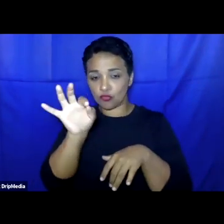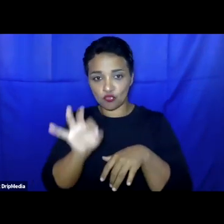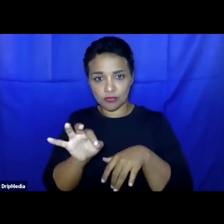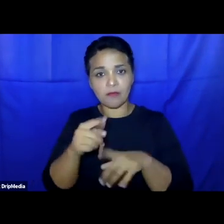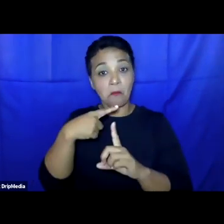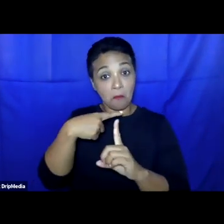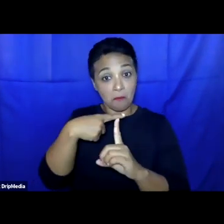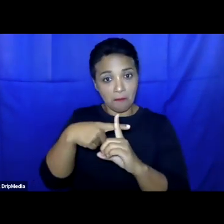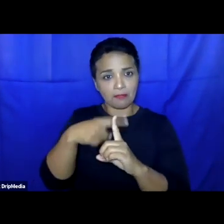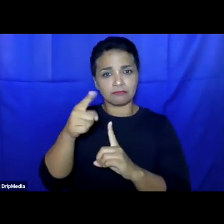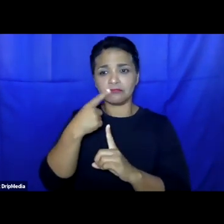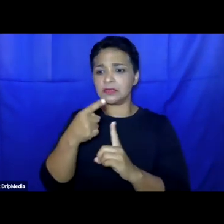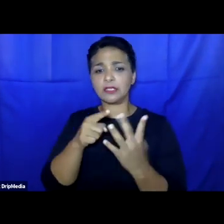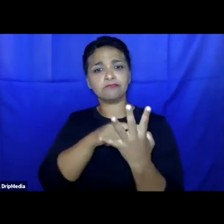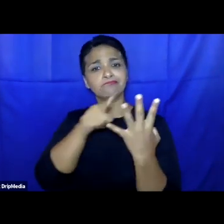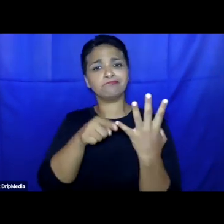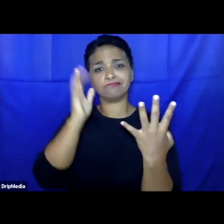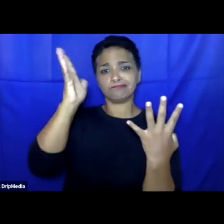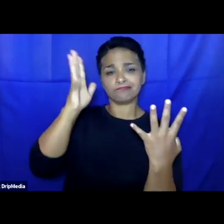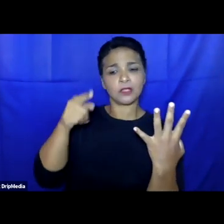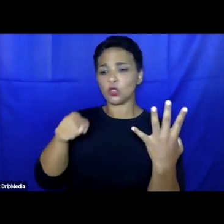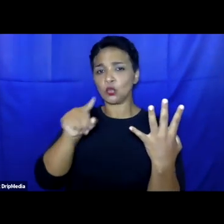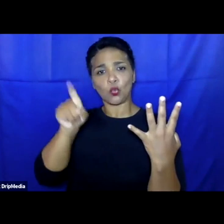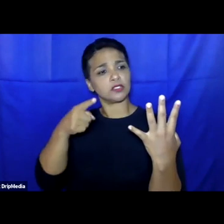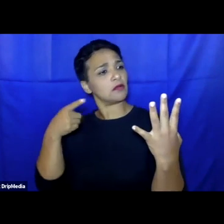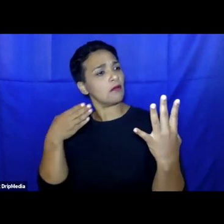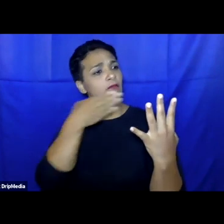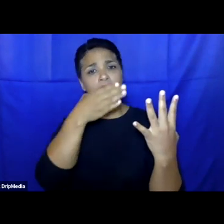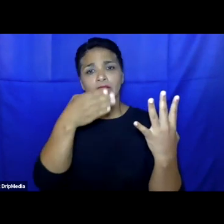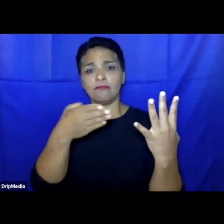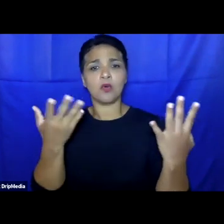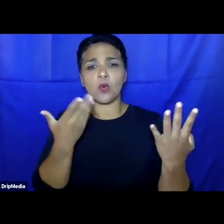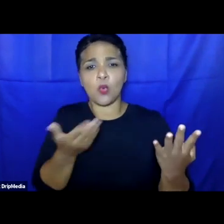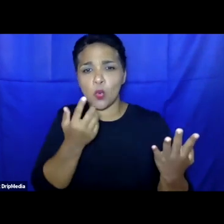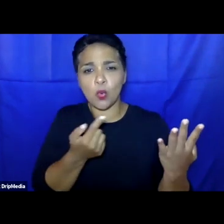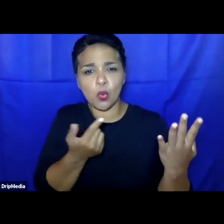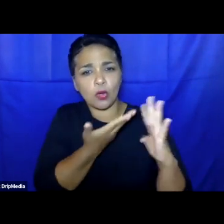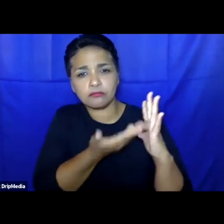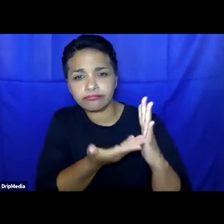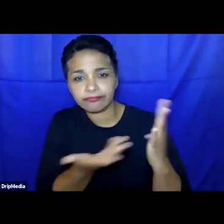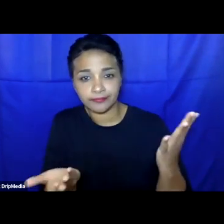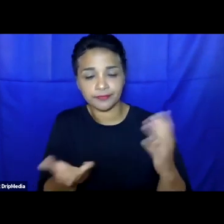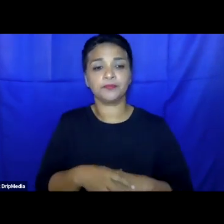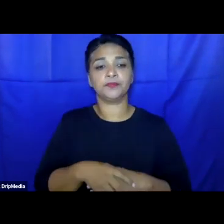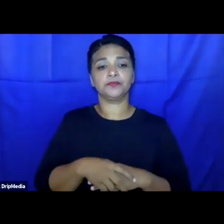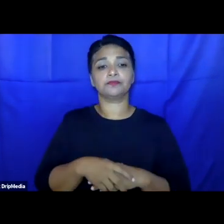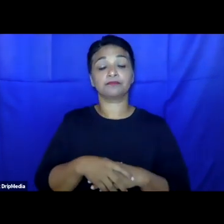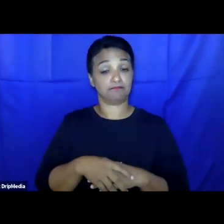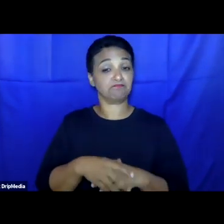whom of our panelists, you would like to address your question. So, as you see, we have a very rich panel with